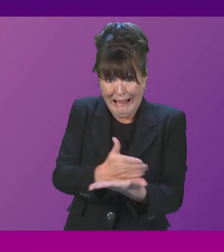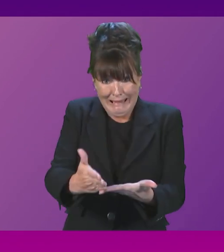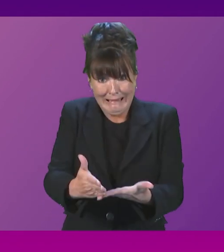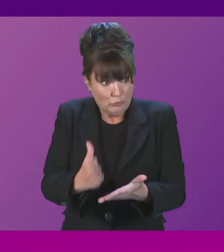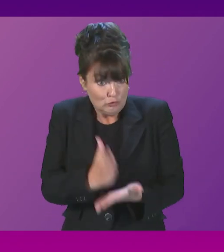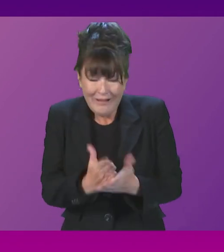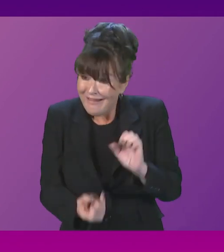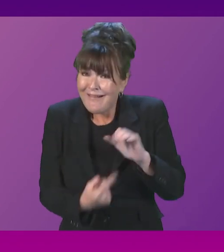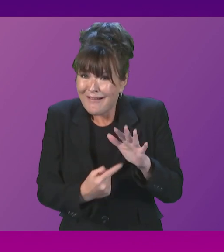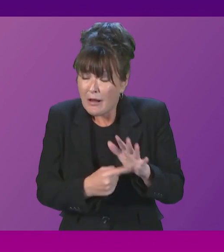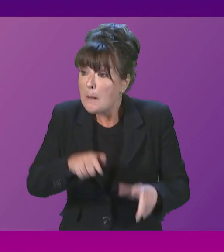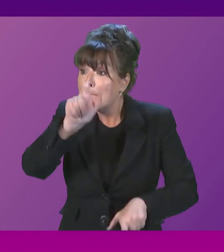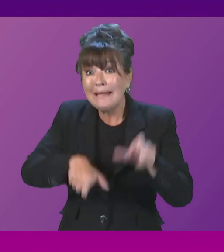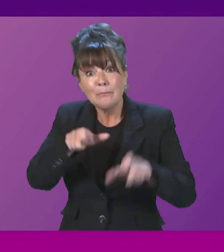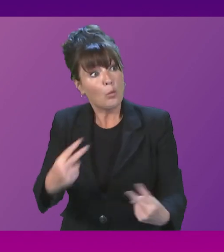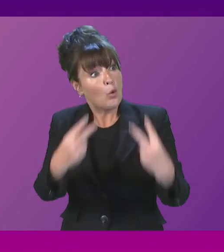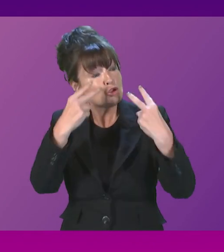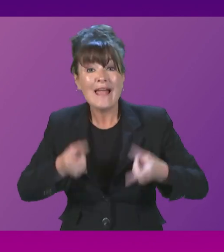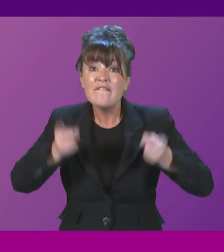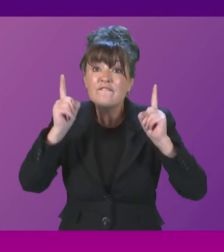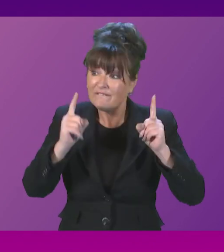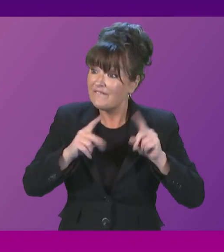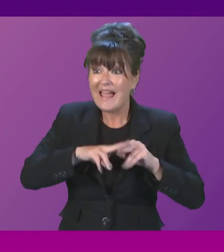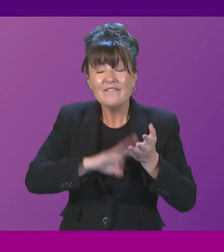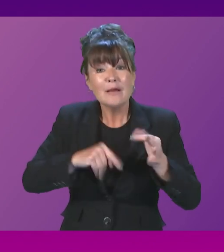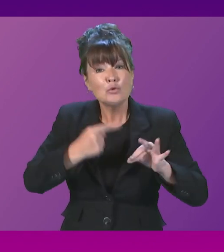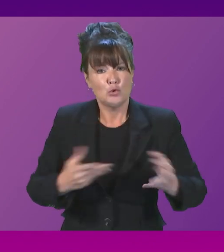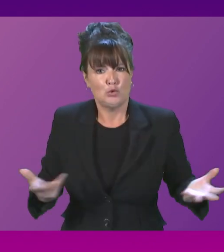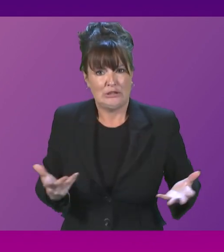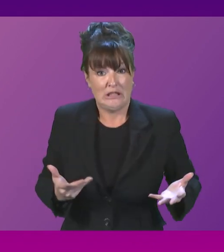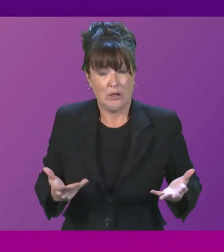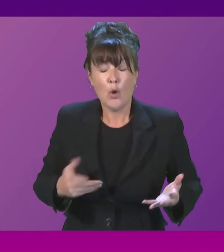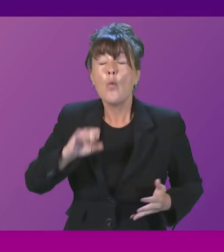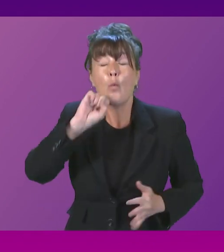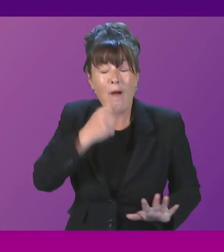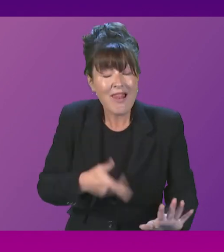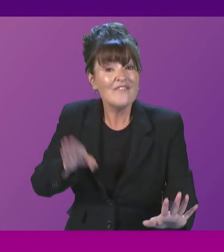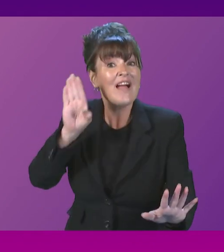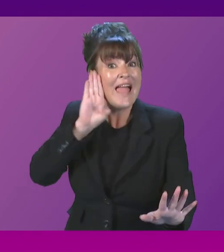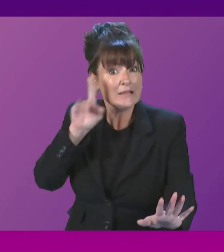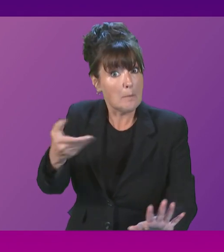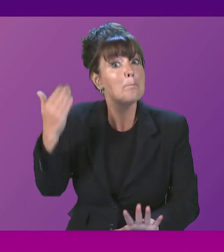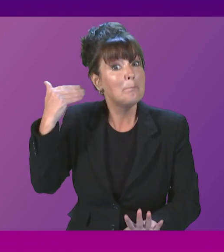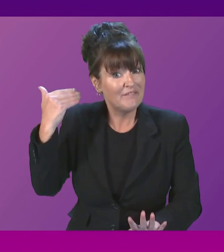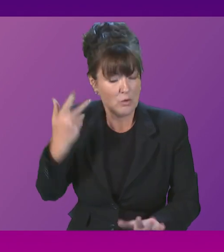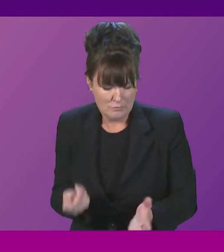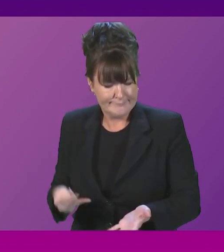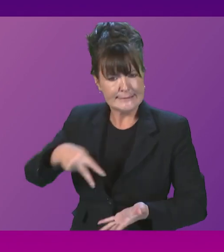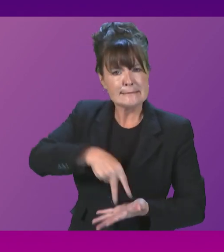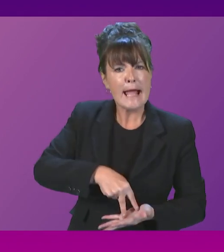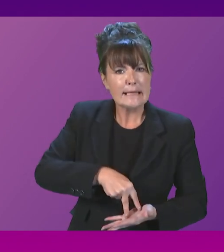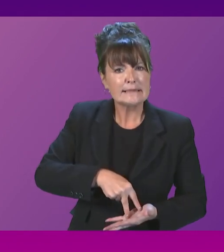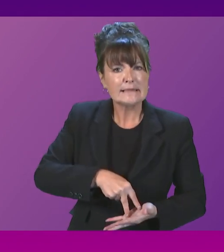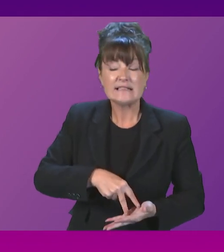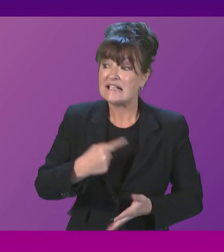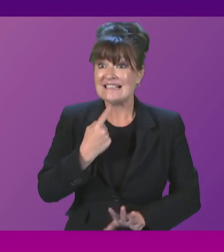important one. People watching the First Minister's questions will have heard him in previous weeks and months stand in this chamber